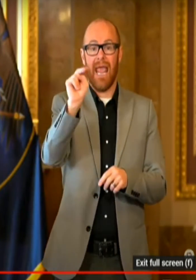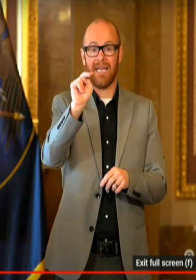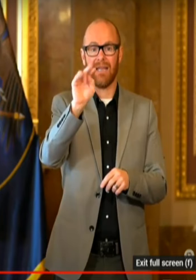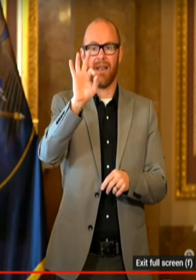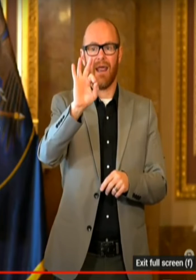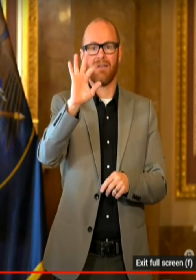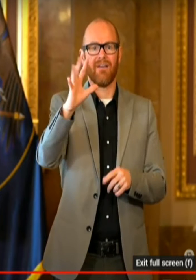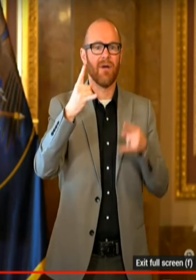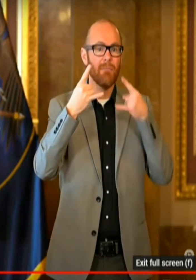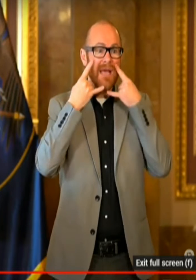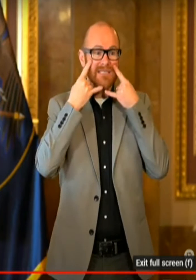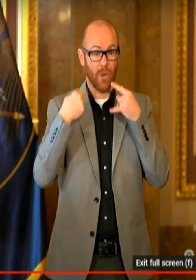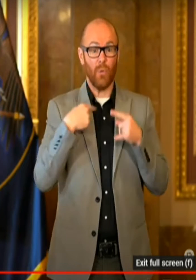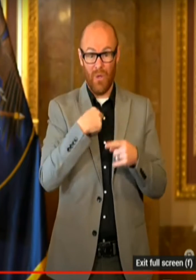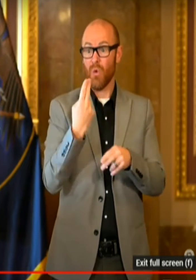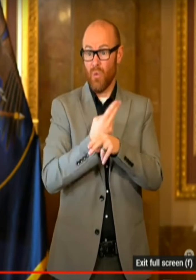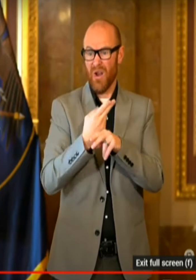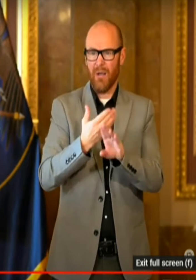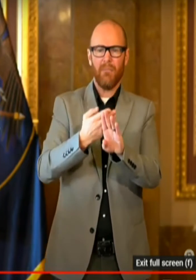wearing masks before it was cool.